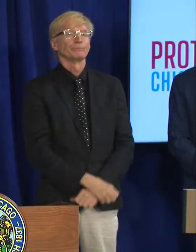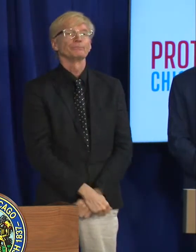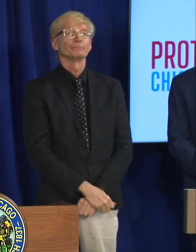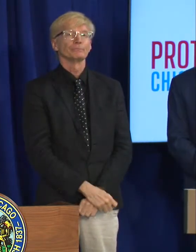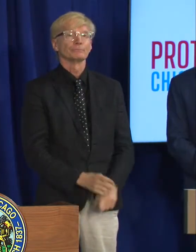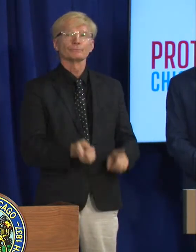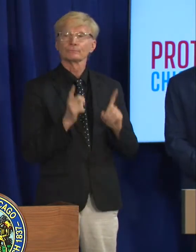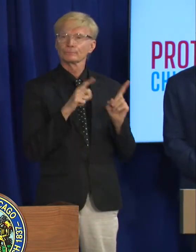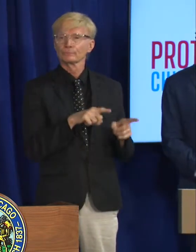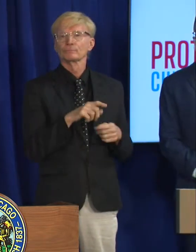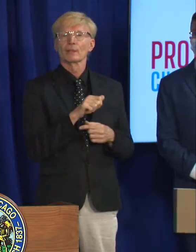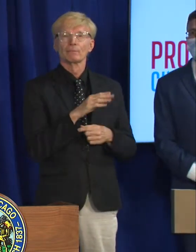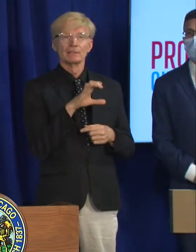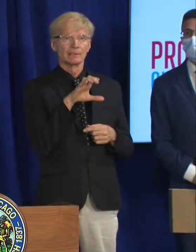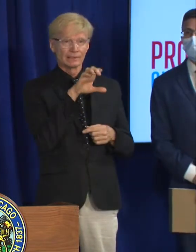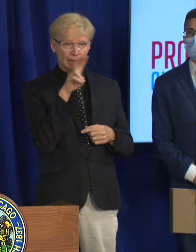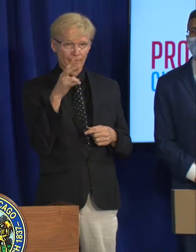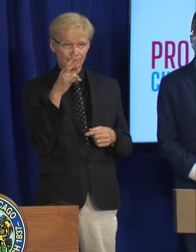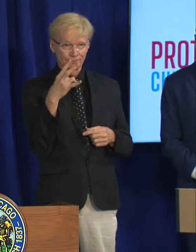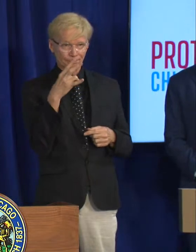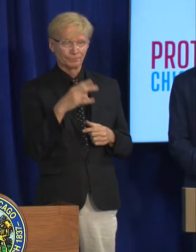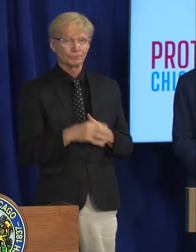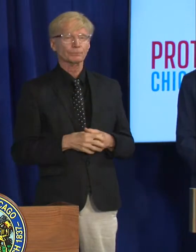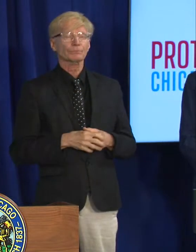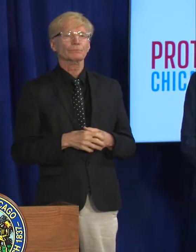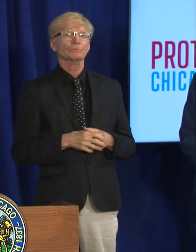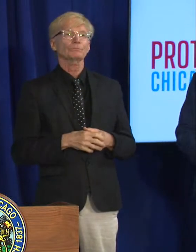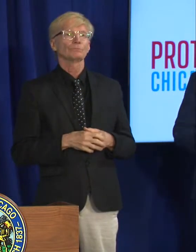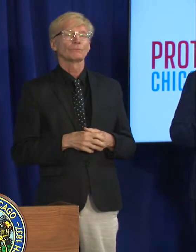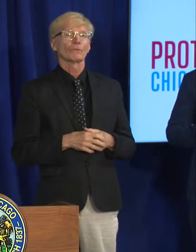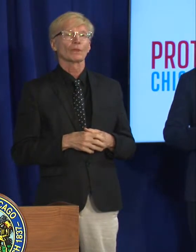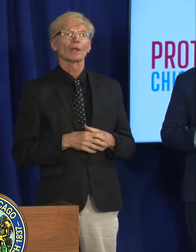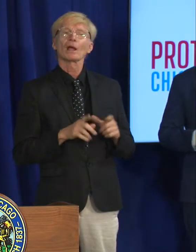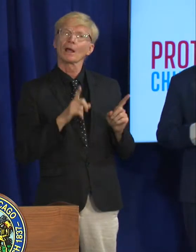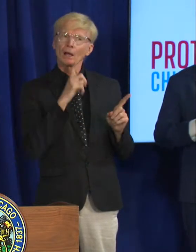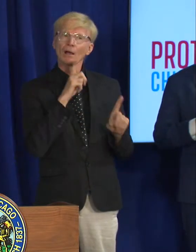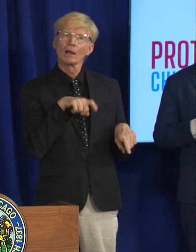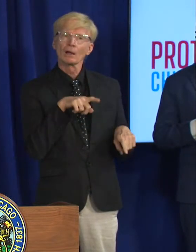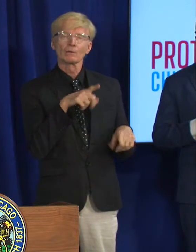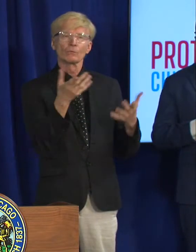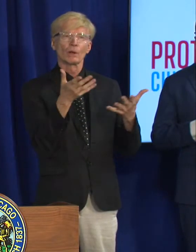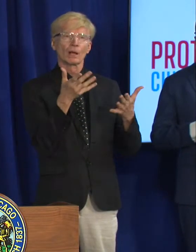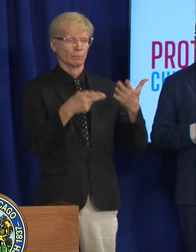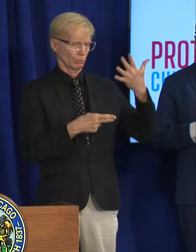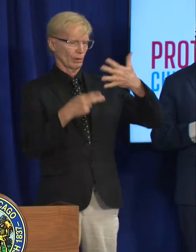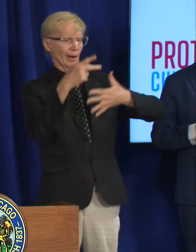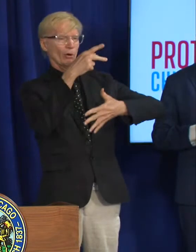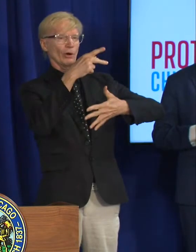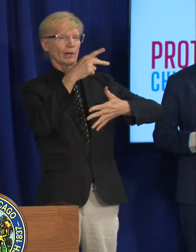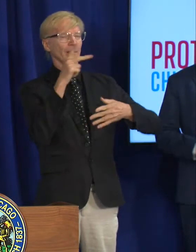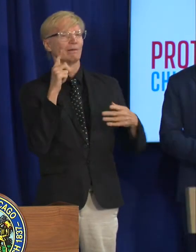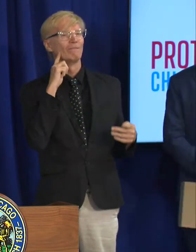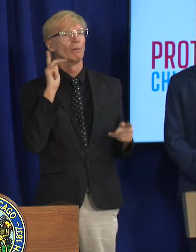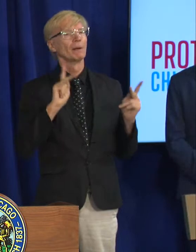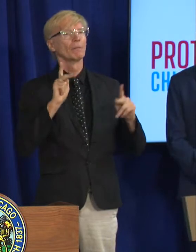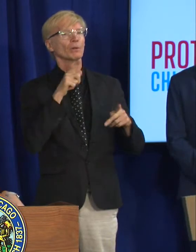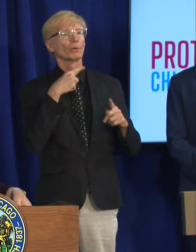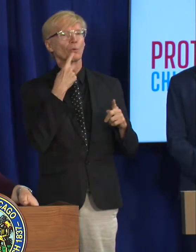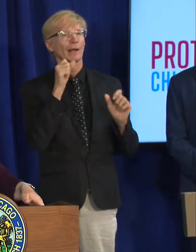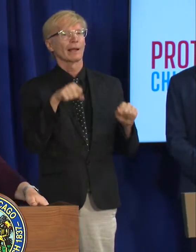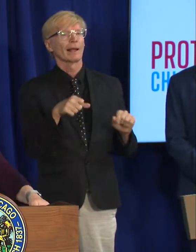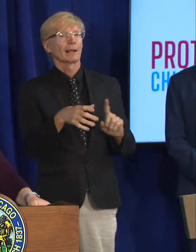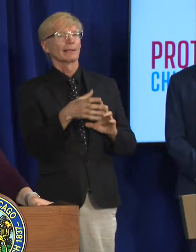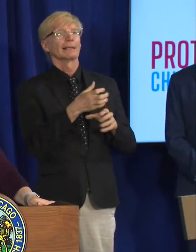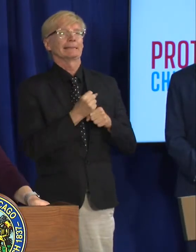uh mark rivera from abc7 chicago um so can you please go over just the prioritization again for those vaccines because as you said